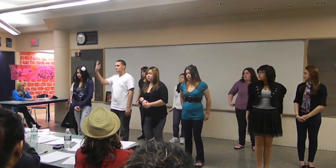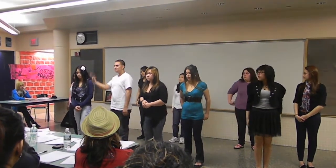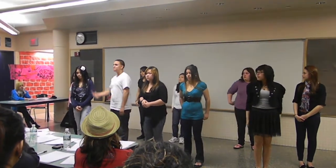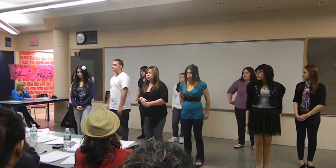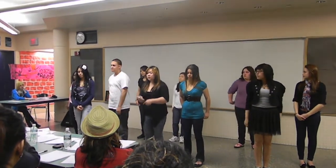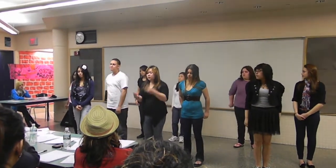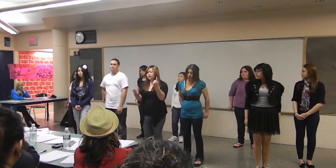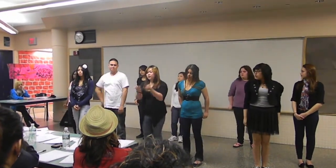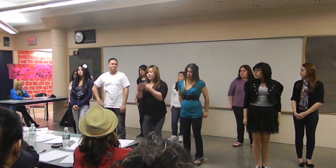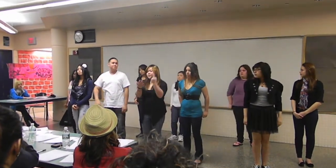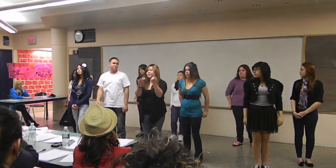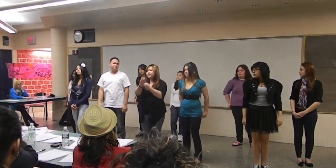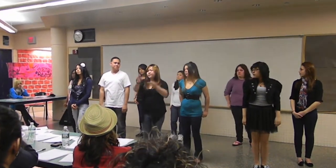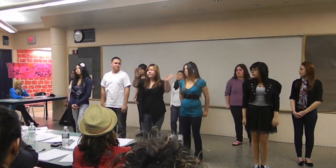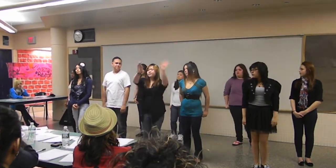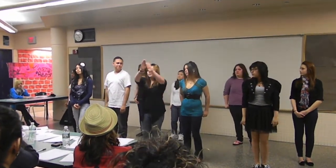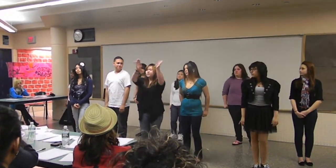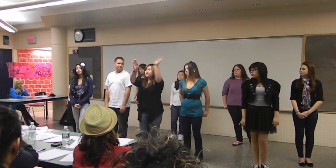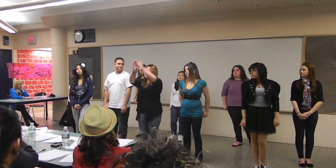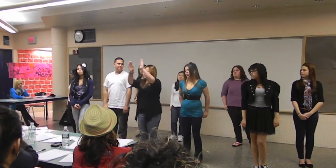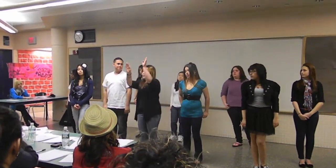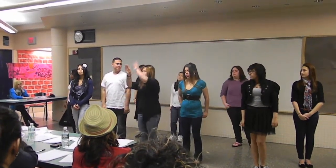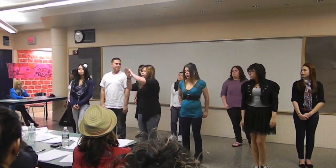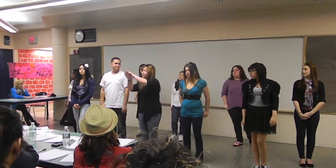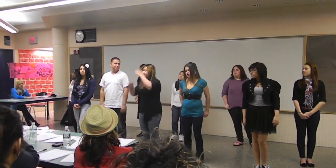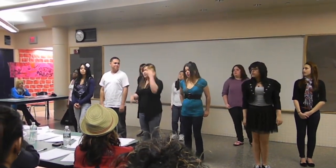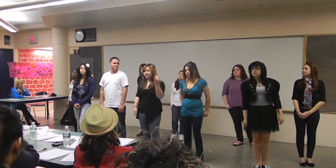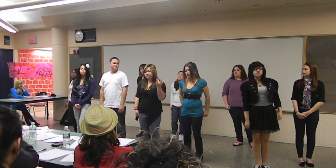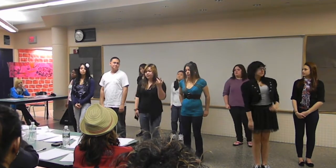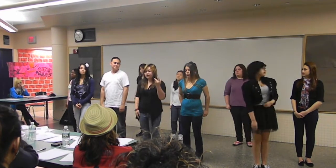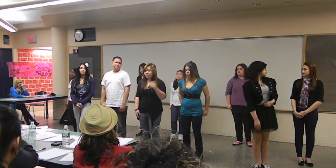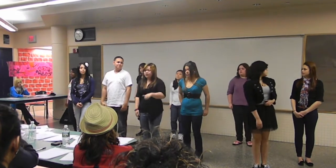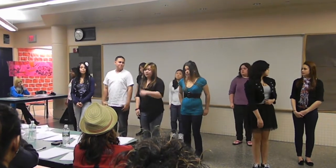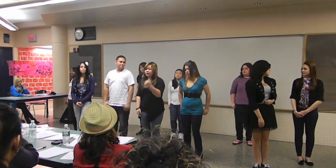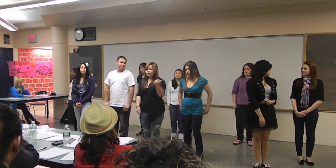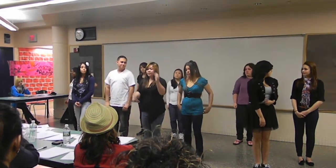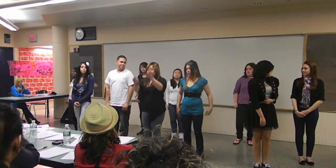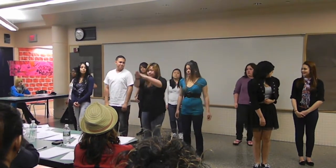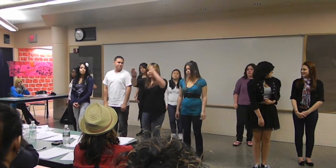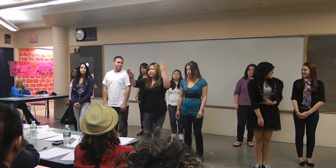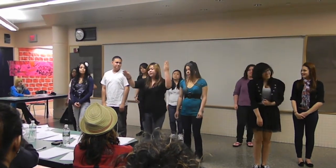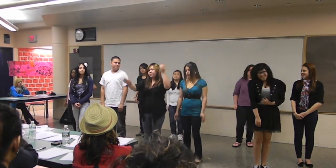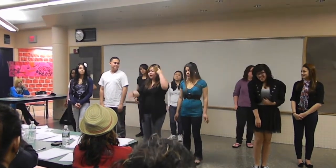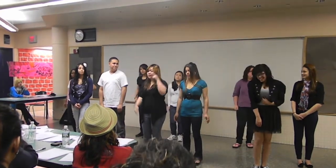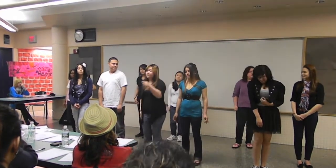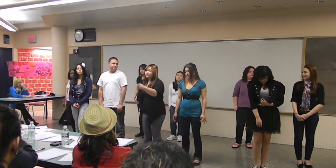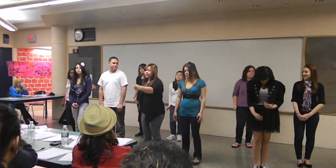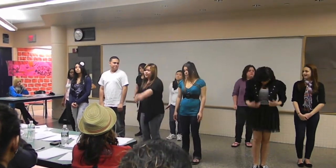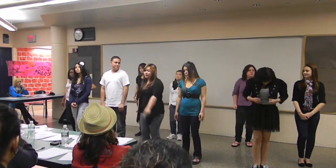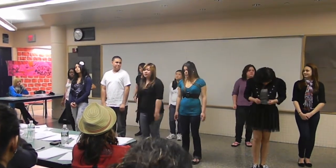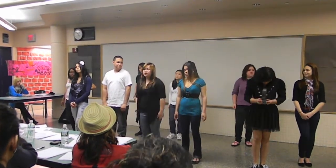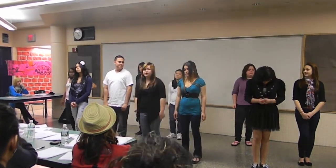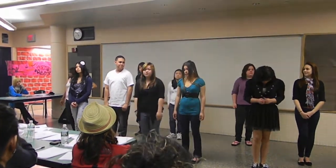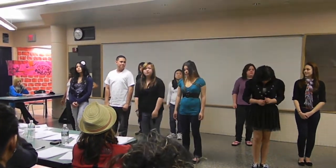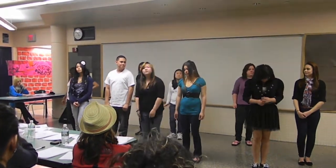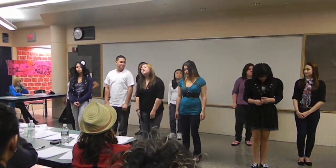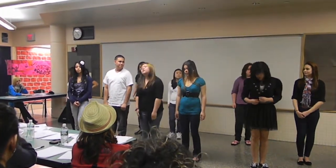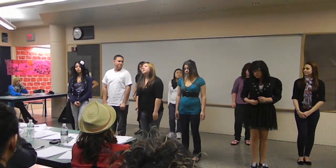rainbow Maybe a reason why All the doors are closed So you could open one that leads you to the